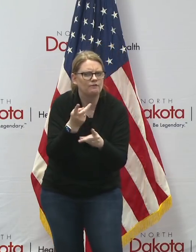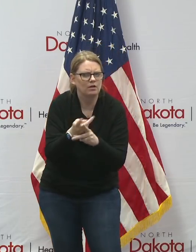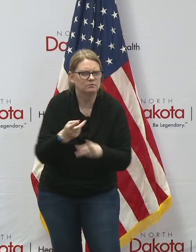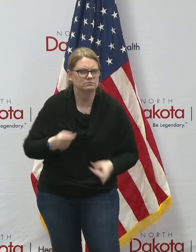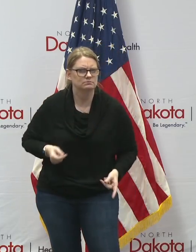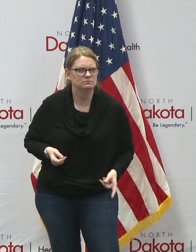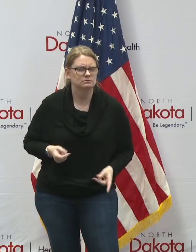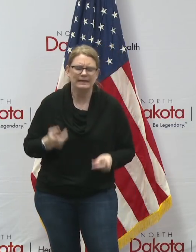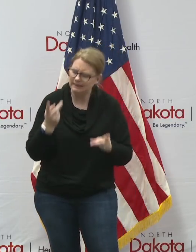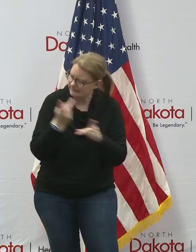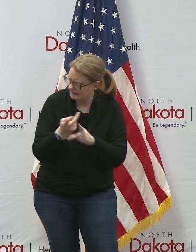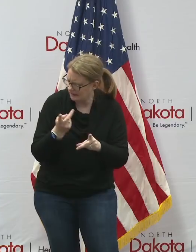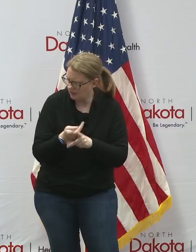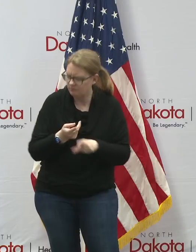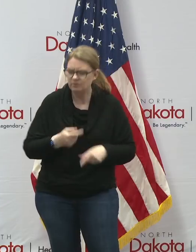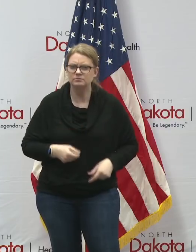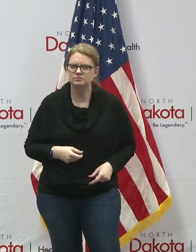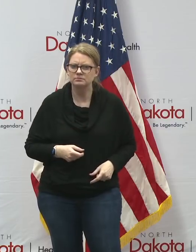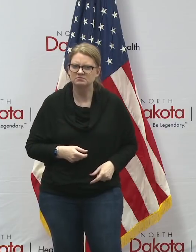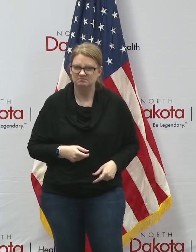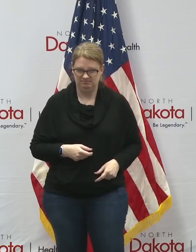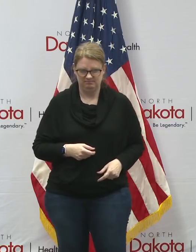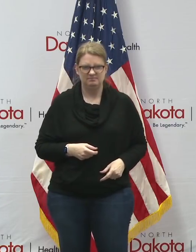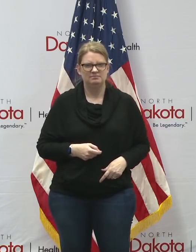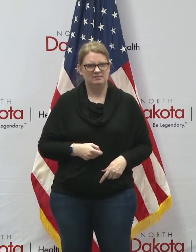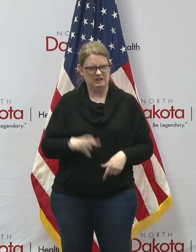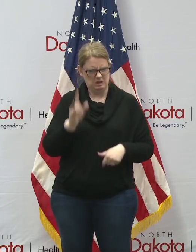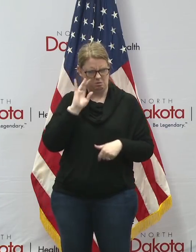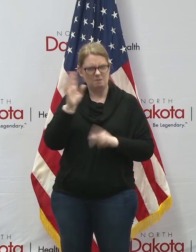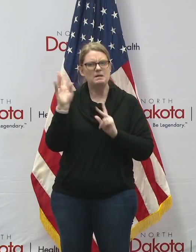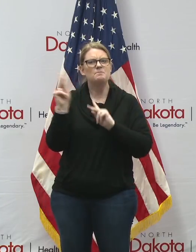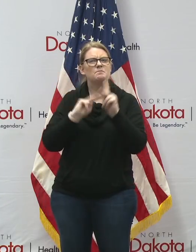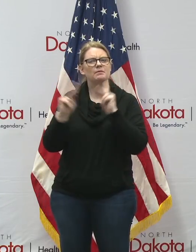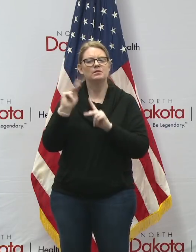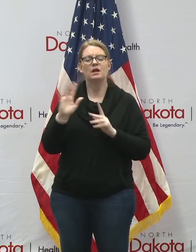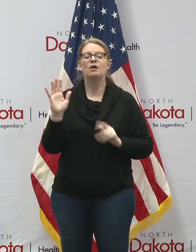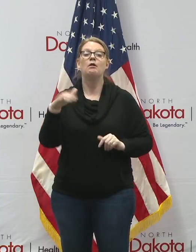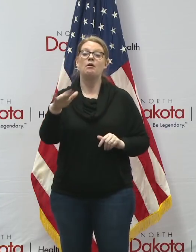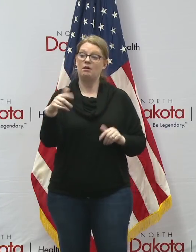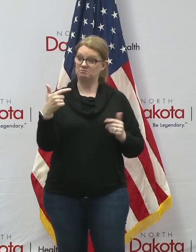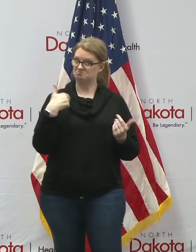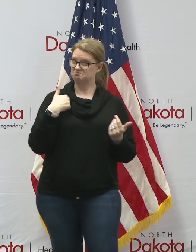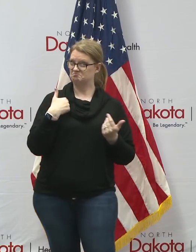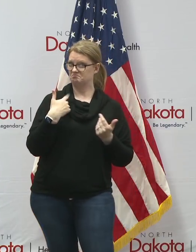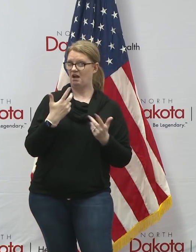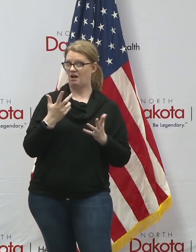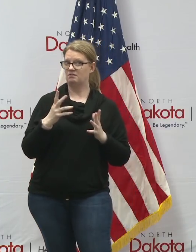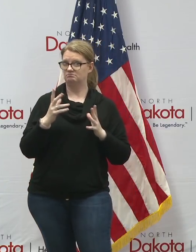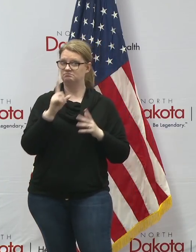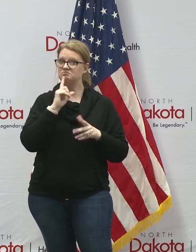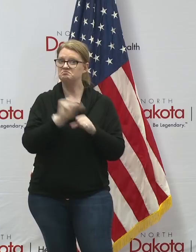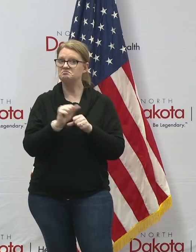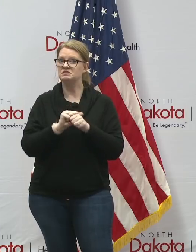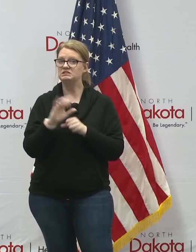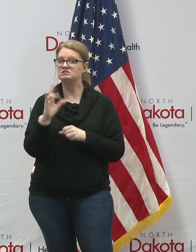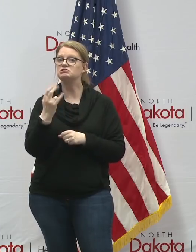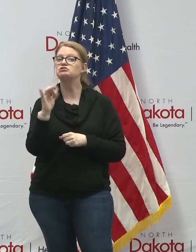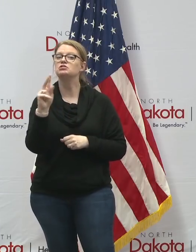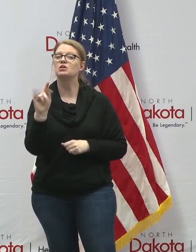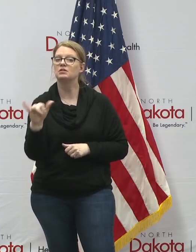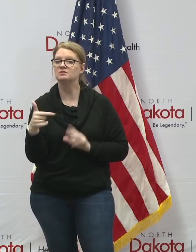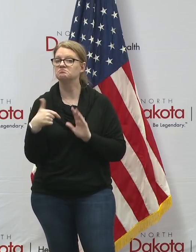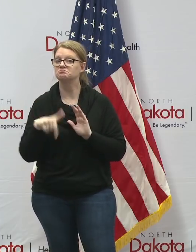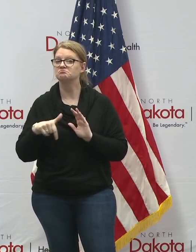will be all manner of scam artists coming out trying to claim that they are a legitimate charity or that they are